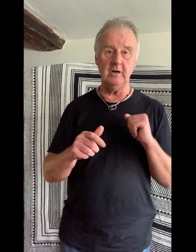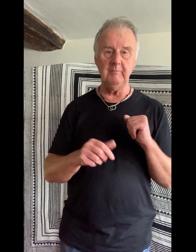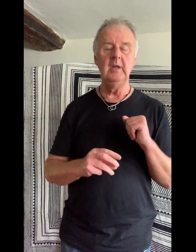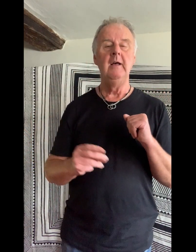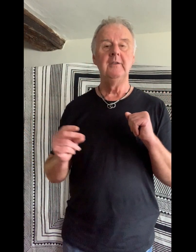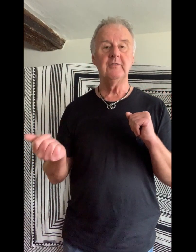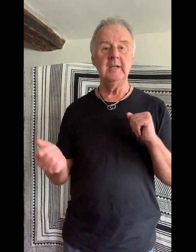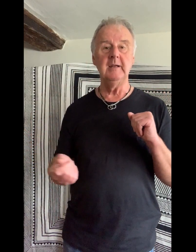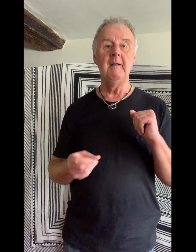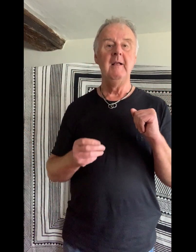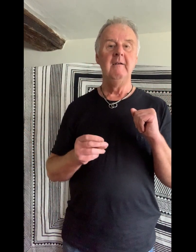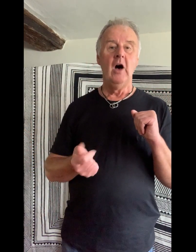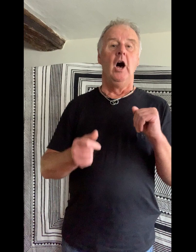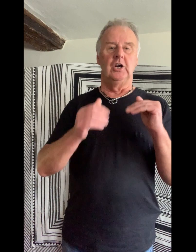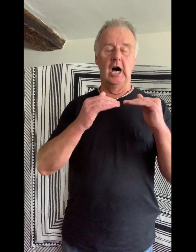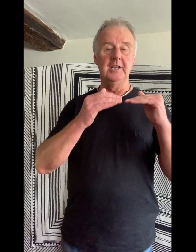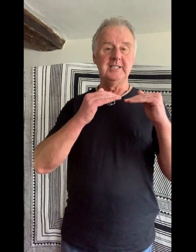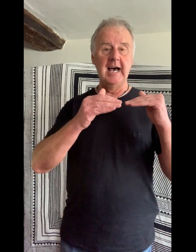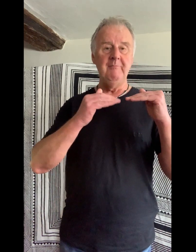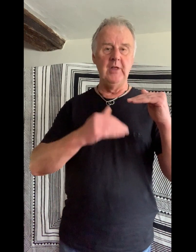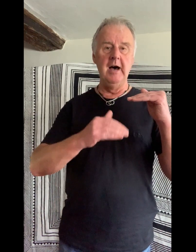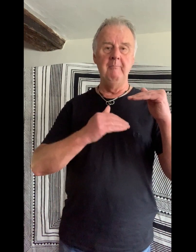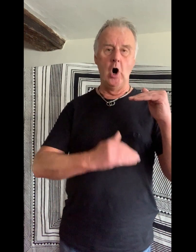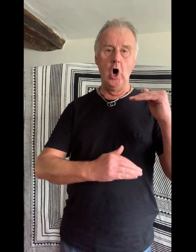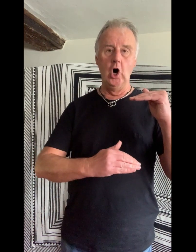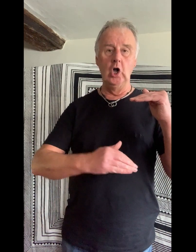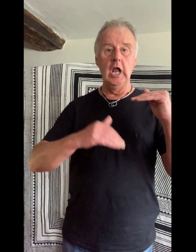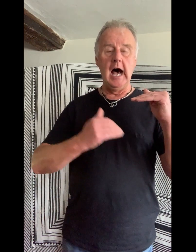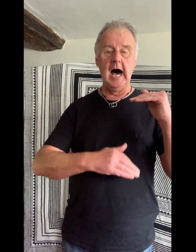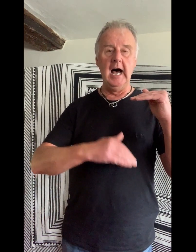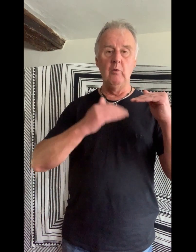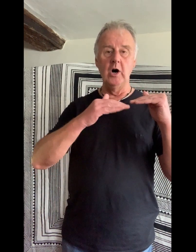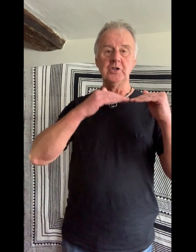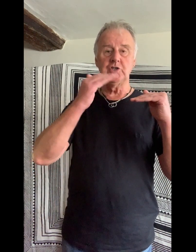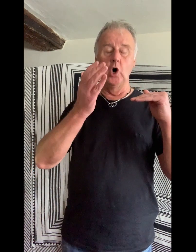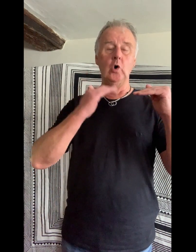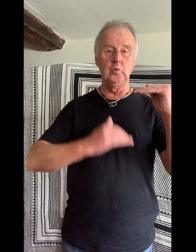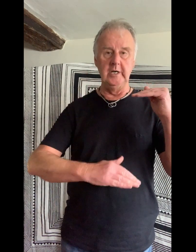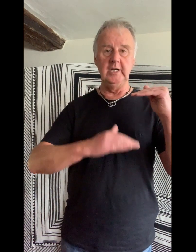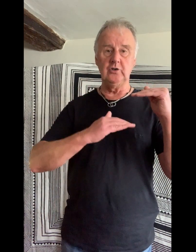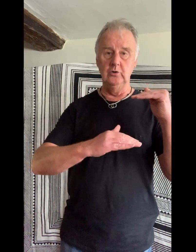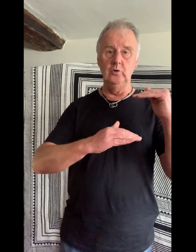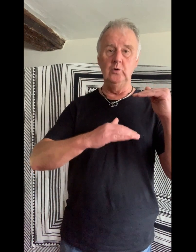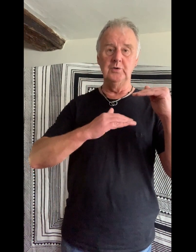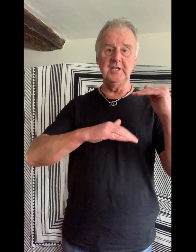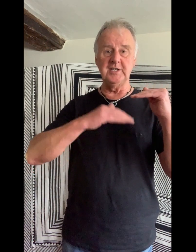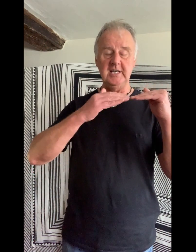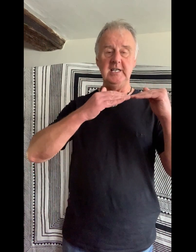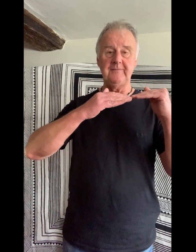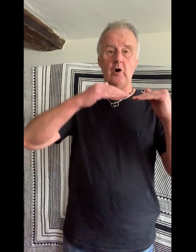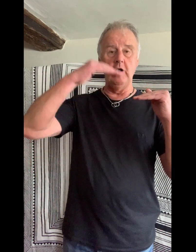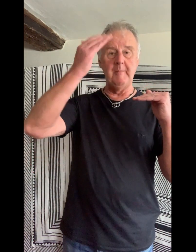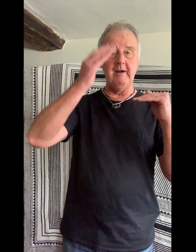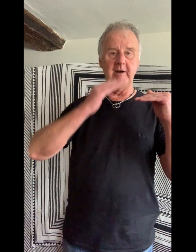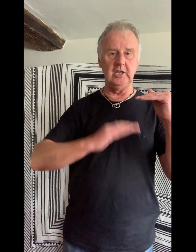top. Three. God damn them all, I was told. We'd cruise the seas for American